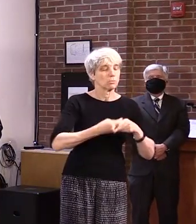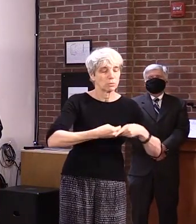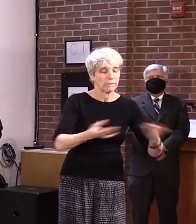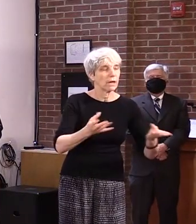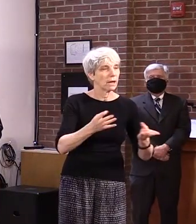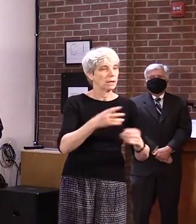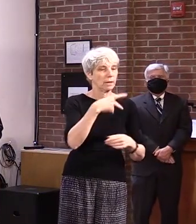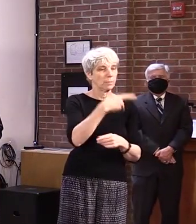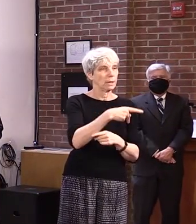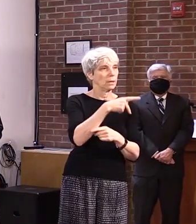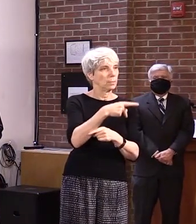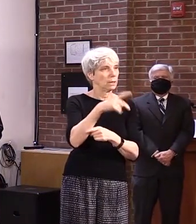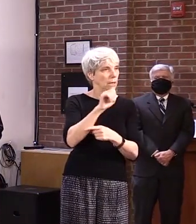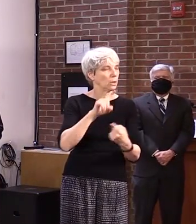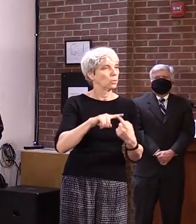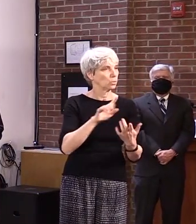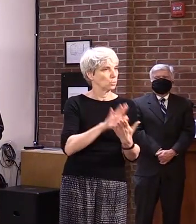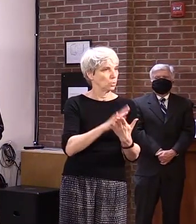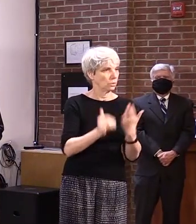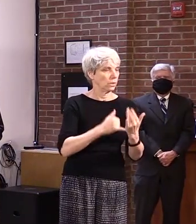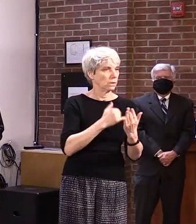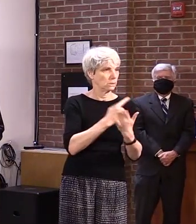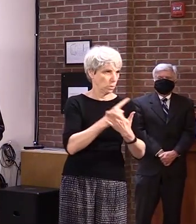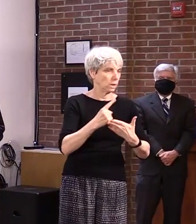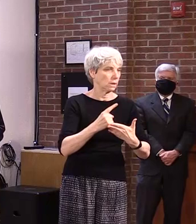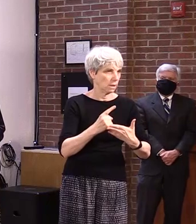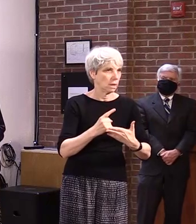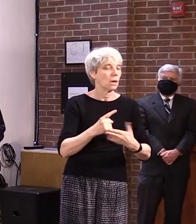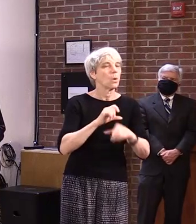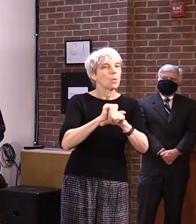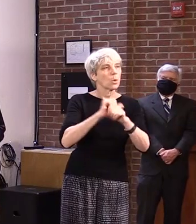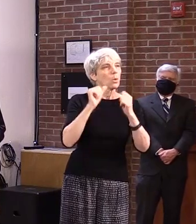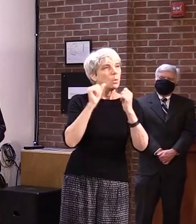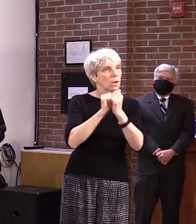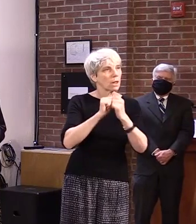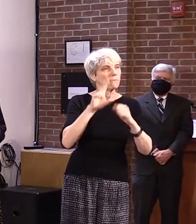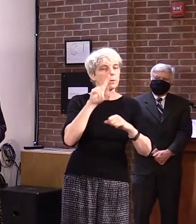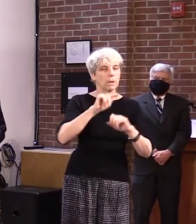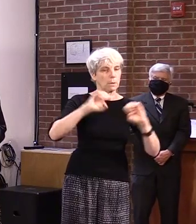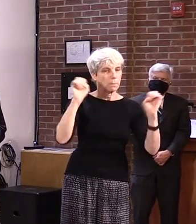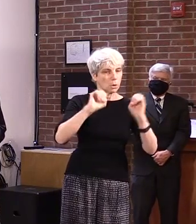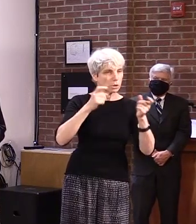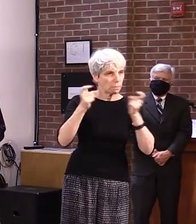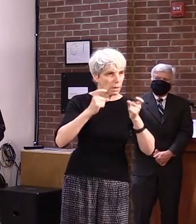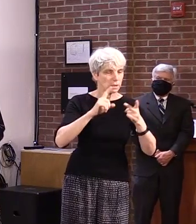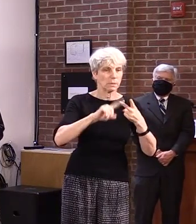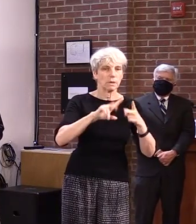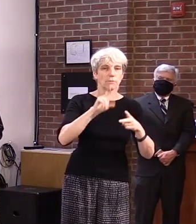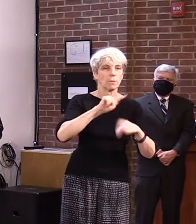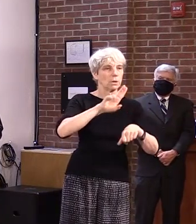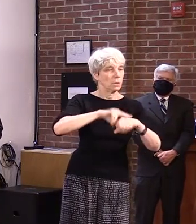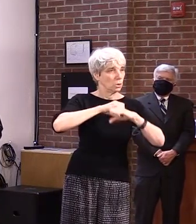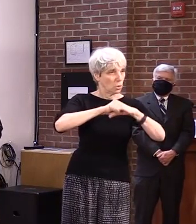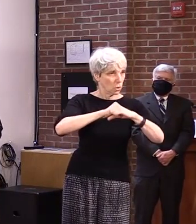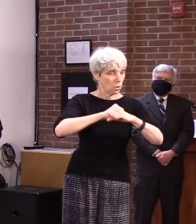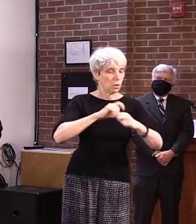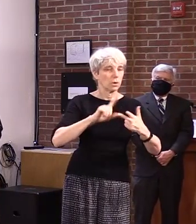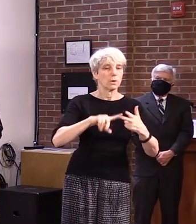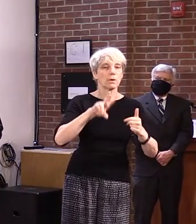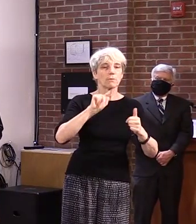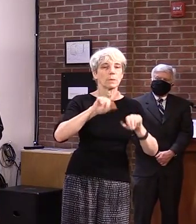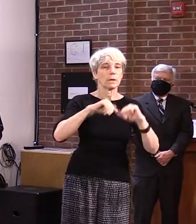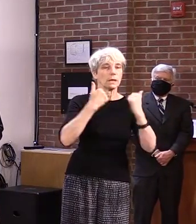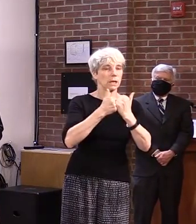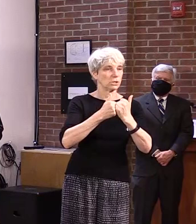week. This has been a significant partnership with the Vermont Emergency Management, Vermont National Guard, and the Vermont Agency of